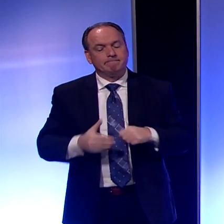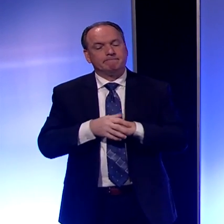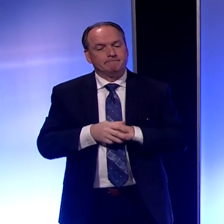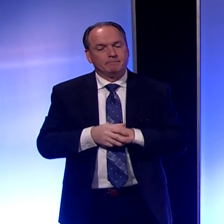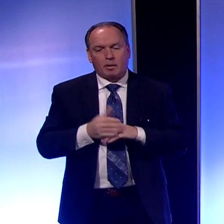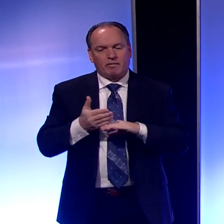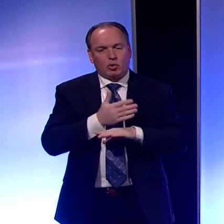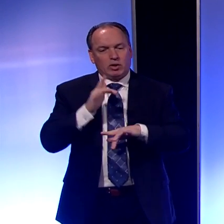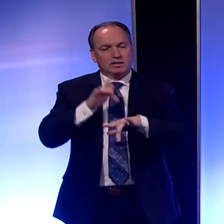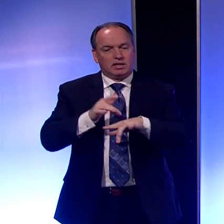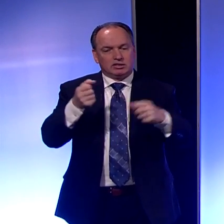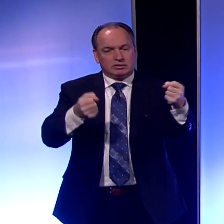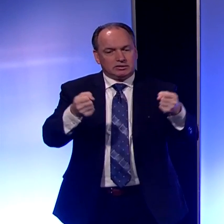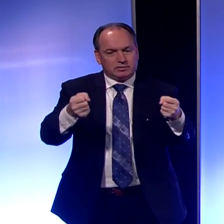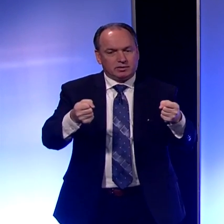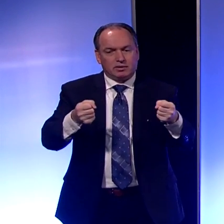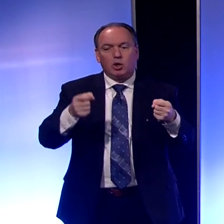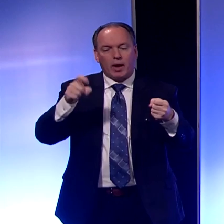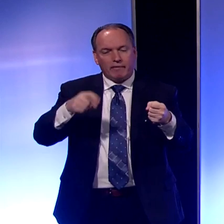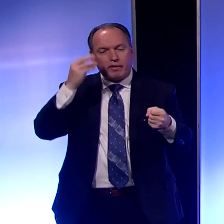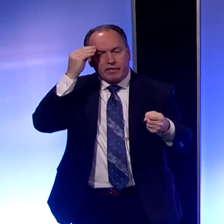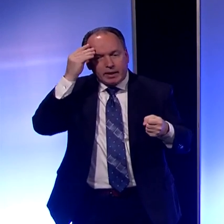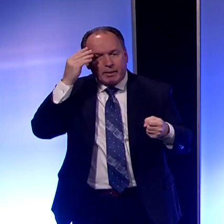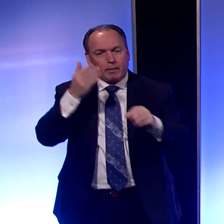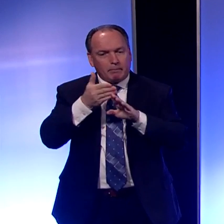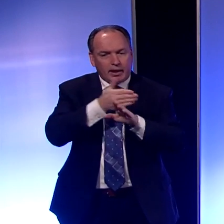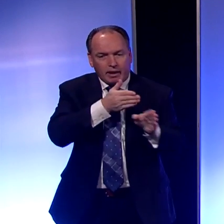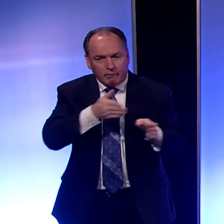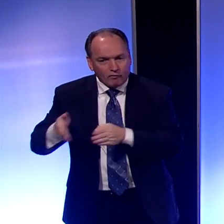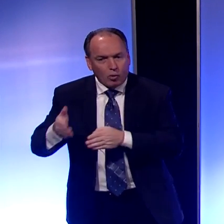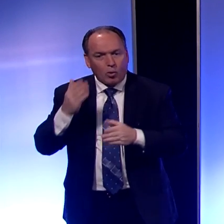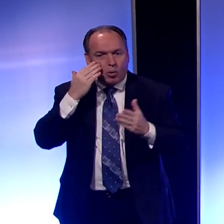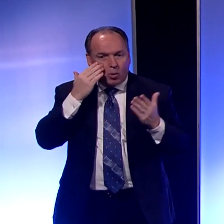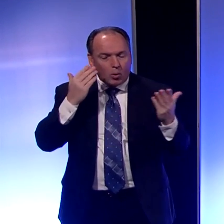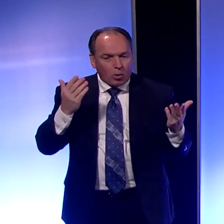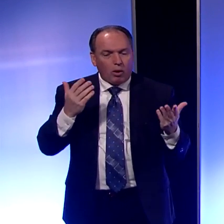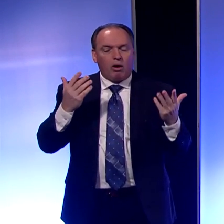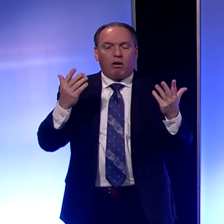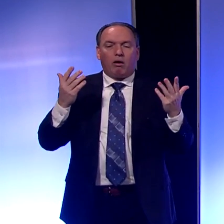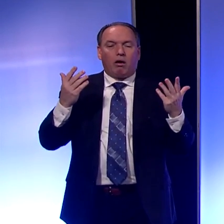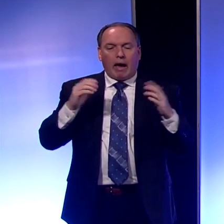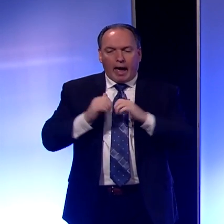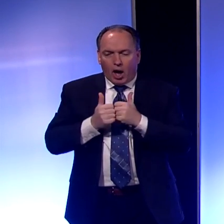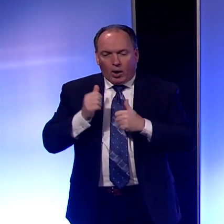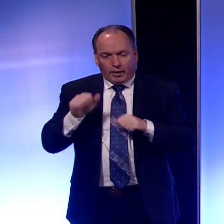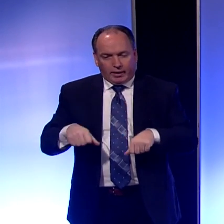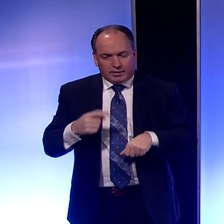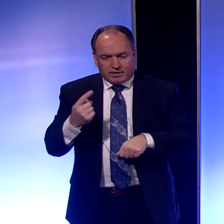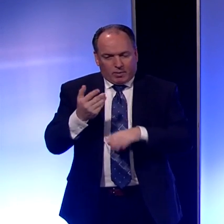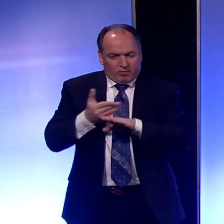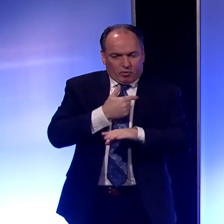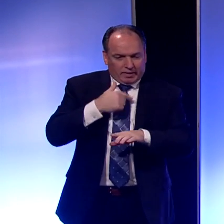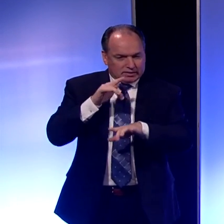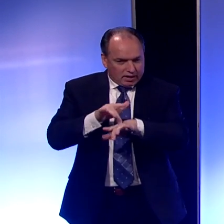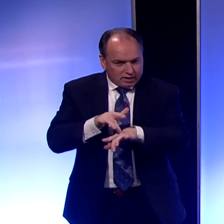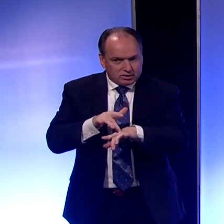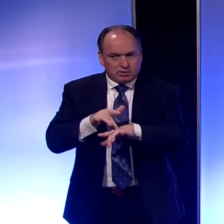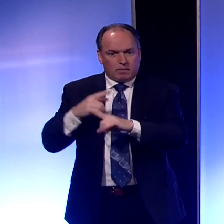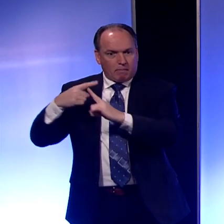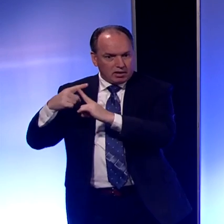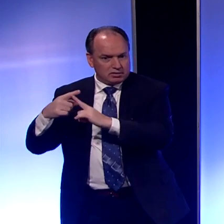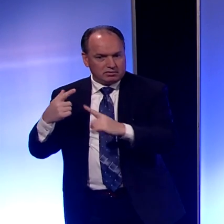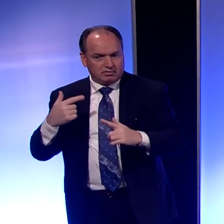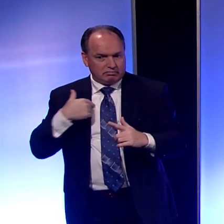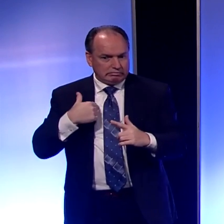touched my steering wheel. You have to think about this. How could that, how could someone before me potentially have been positive